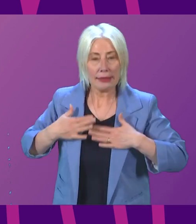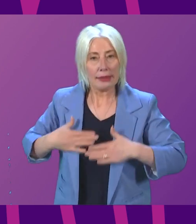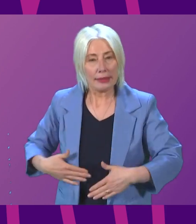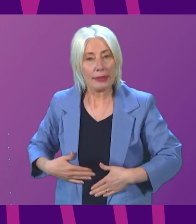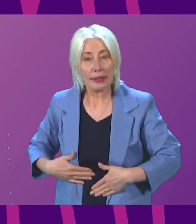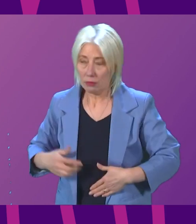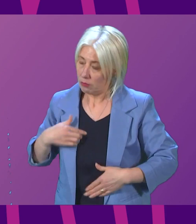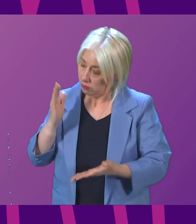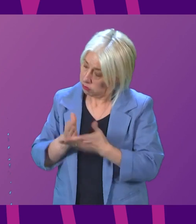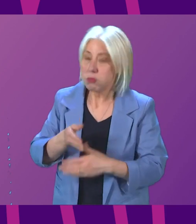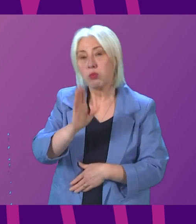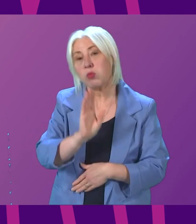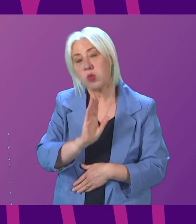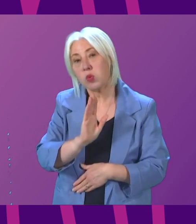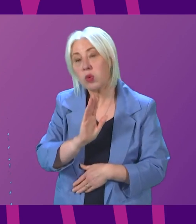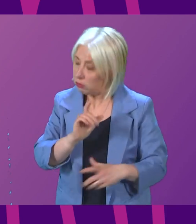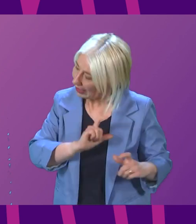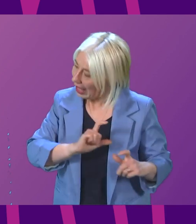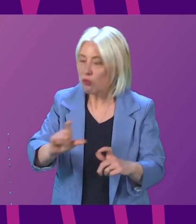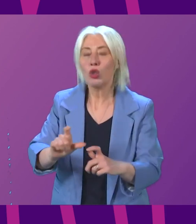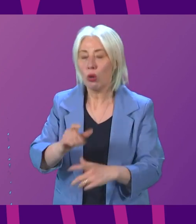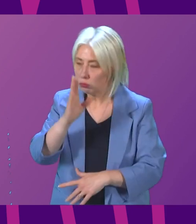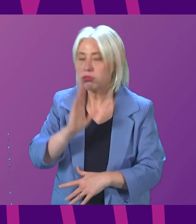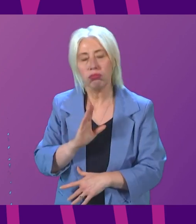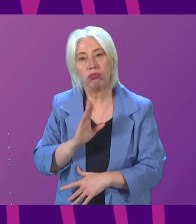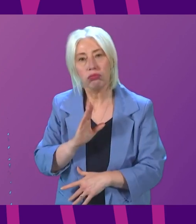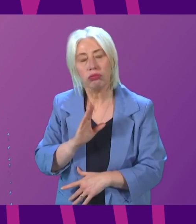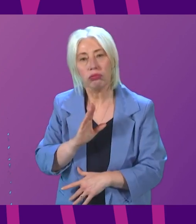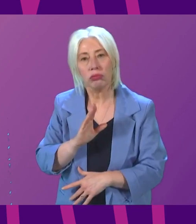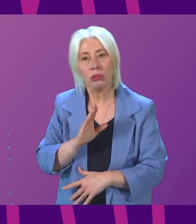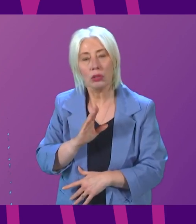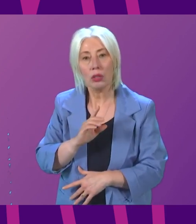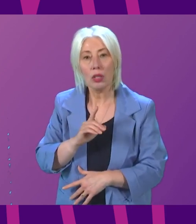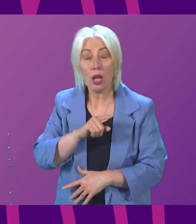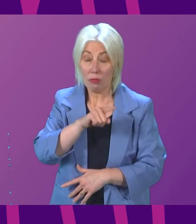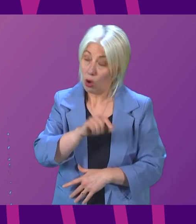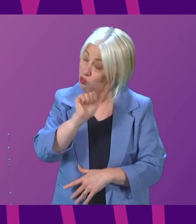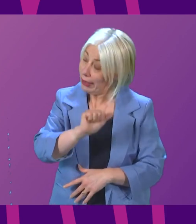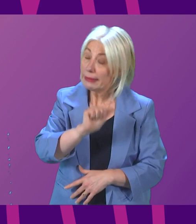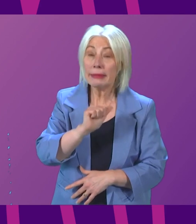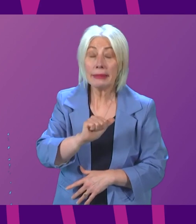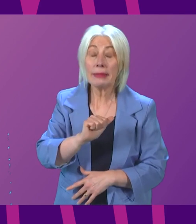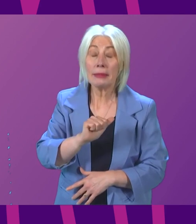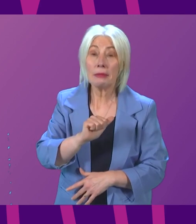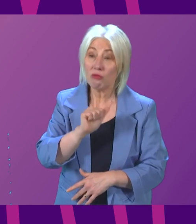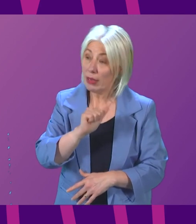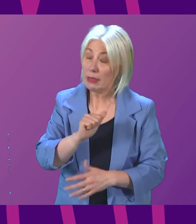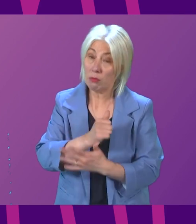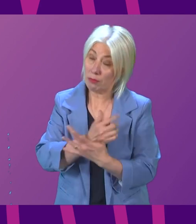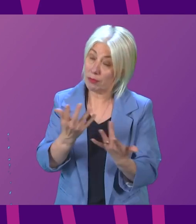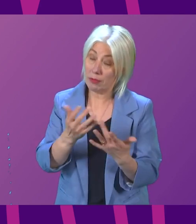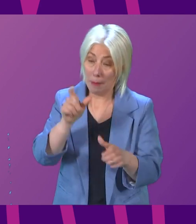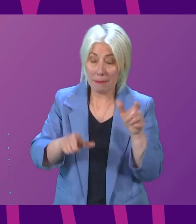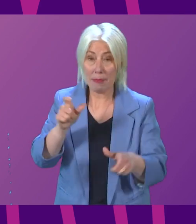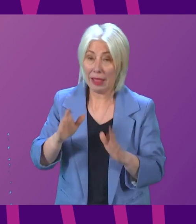This is something we do take seriously and we will continue to take seriously given, and Alec Cole-Hamilton is right to point this out, the significant numbers of